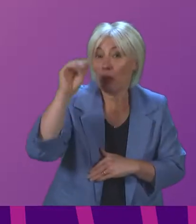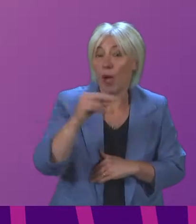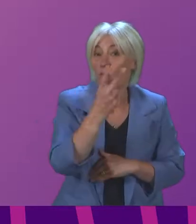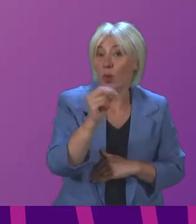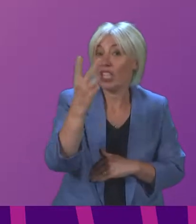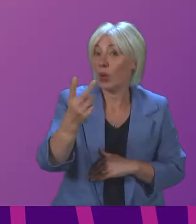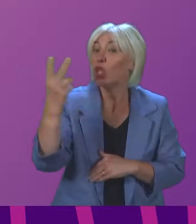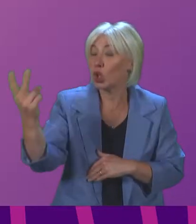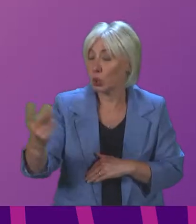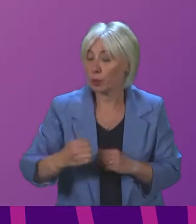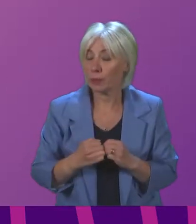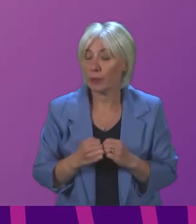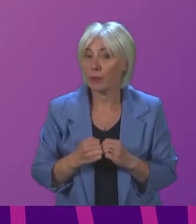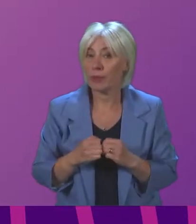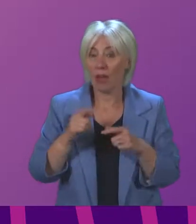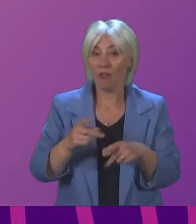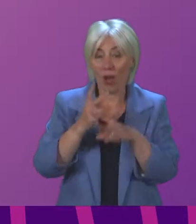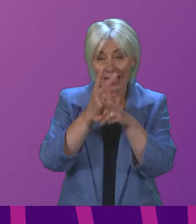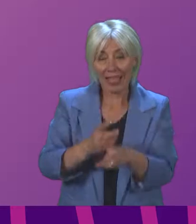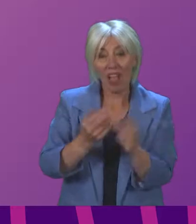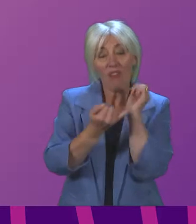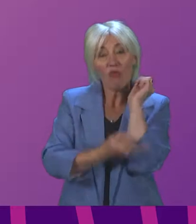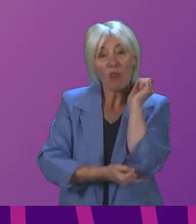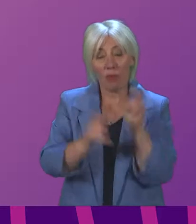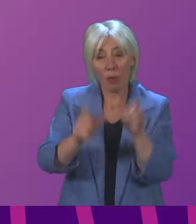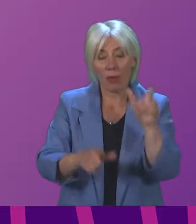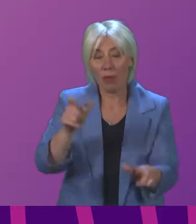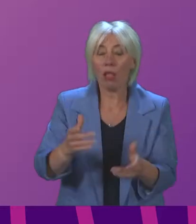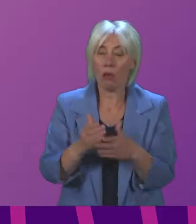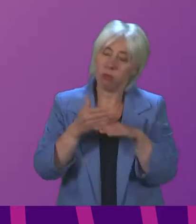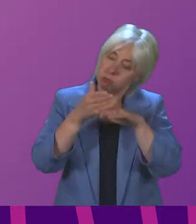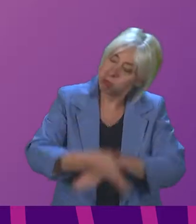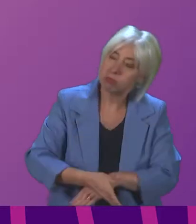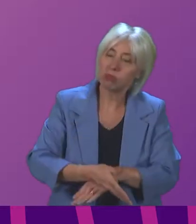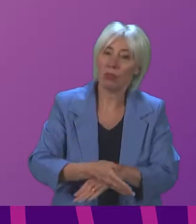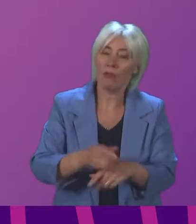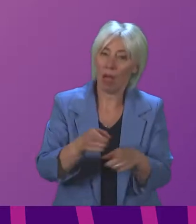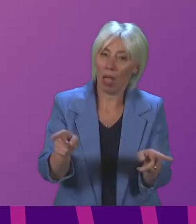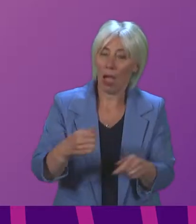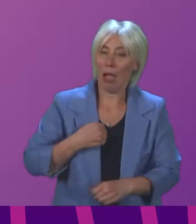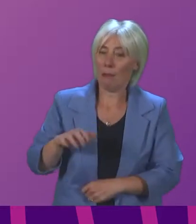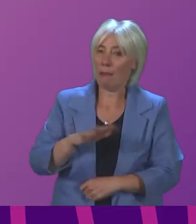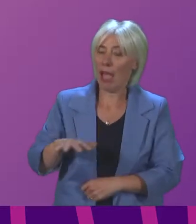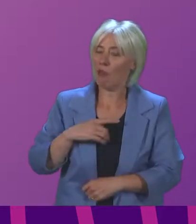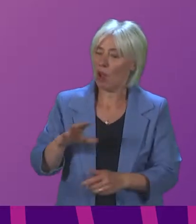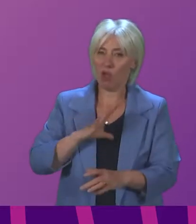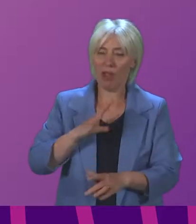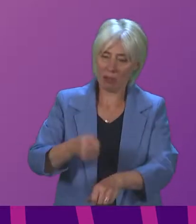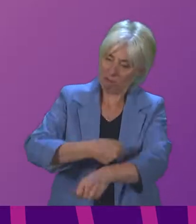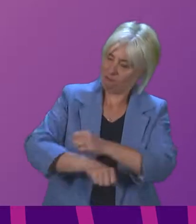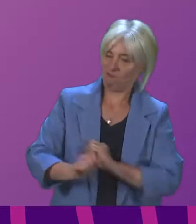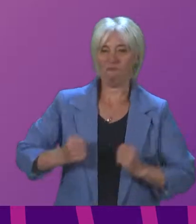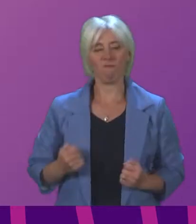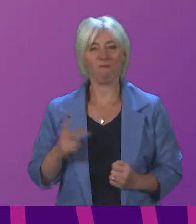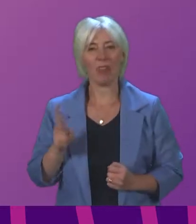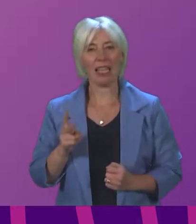In care for the most vulnerable, we've seen our community resilience teams work amazingly over the months during the pandemic. I know in my own constituency they are ready to step up again. My thanks